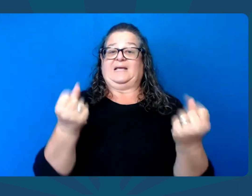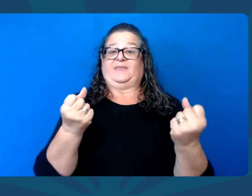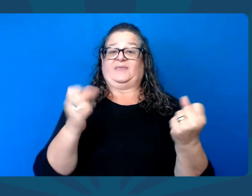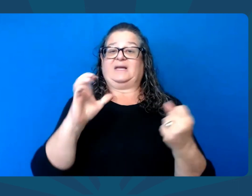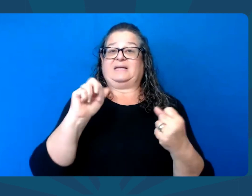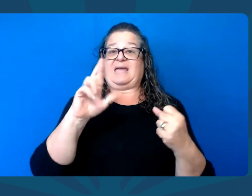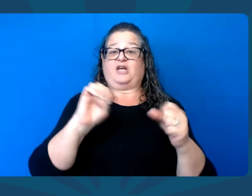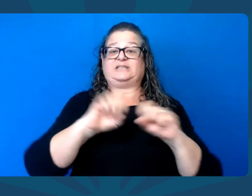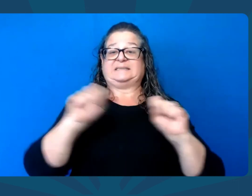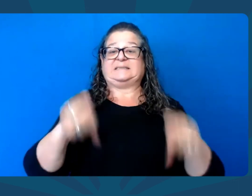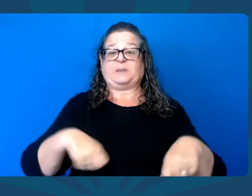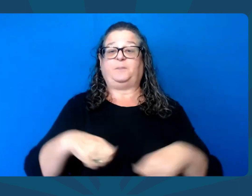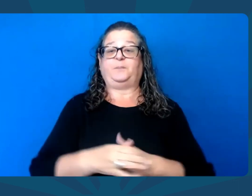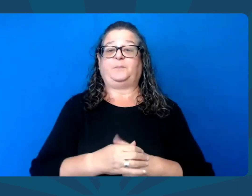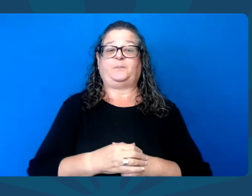prices.